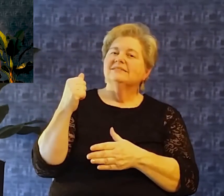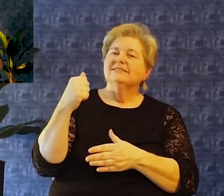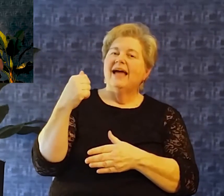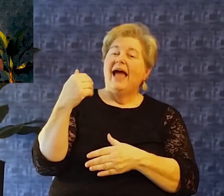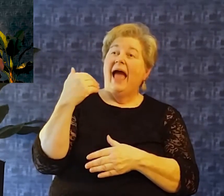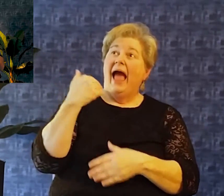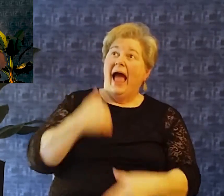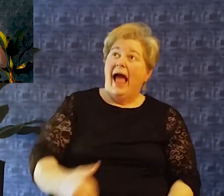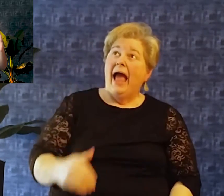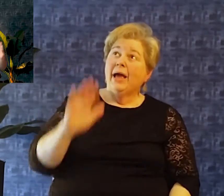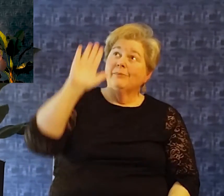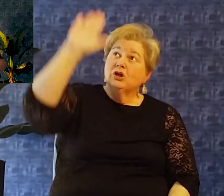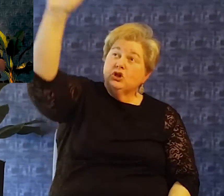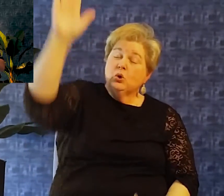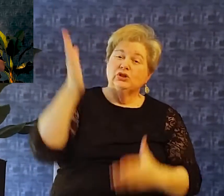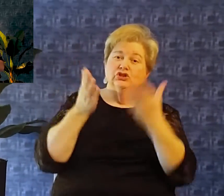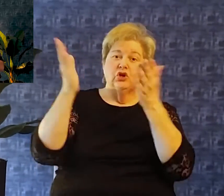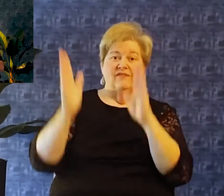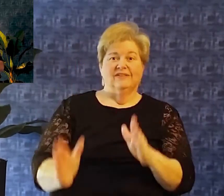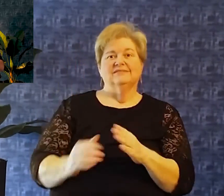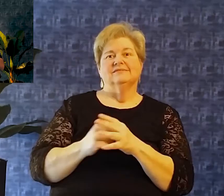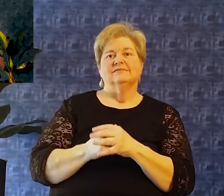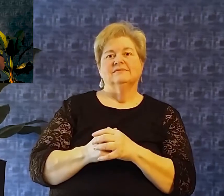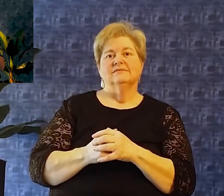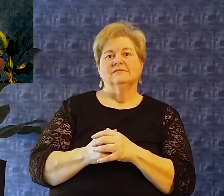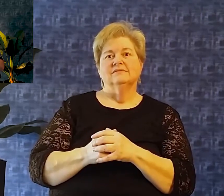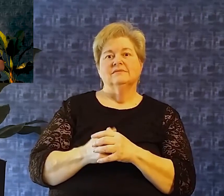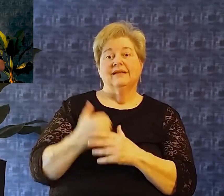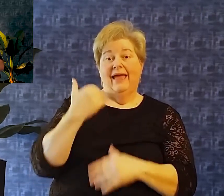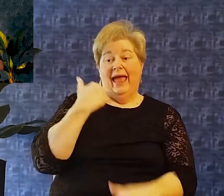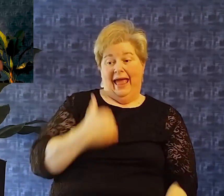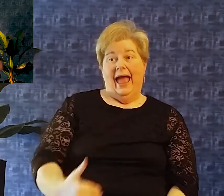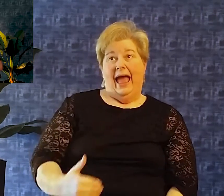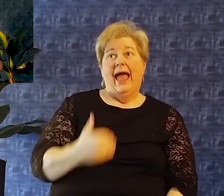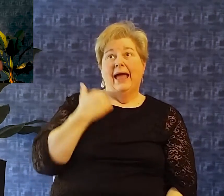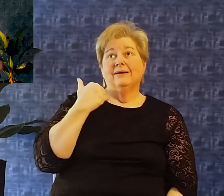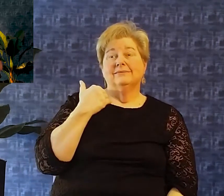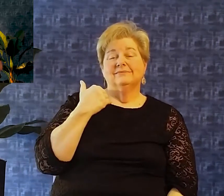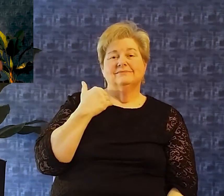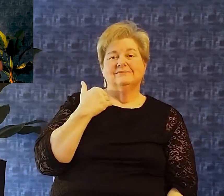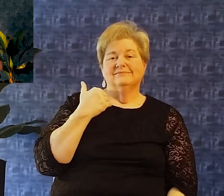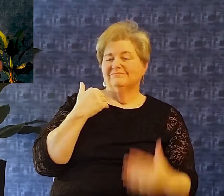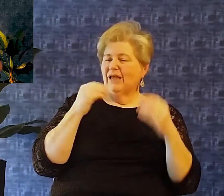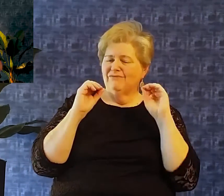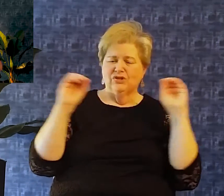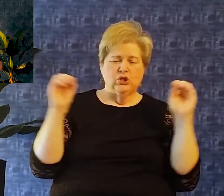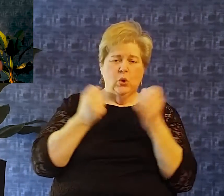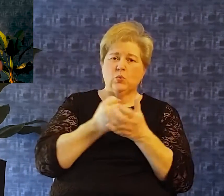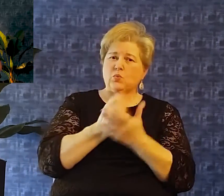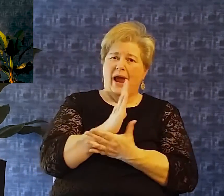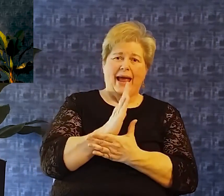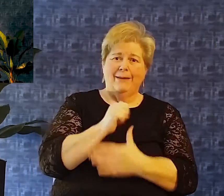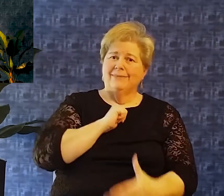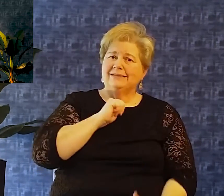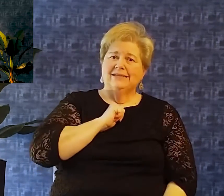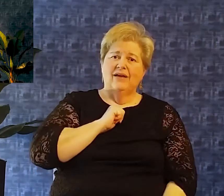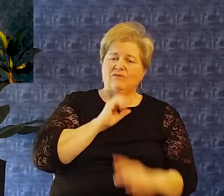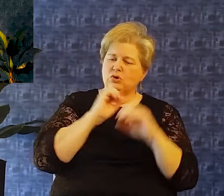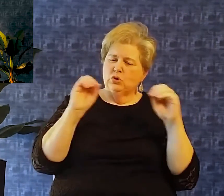I I don't have any rights of my own. I don't have any Power in and of myself David is saying I am the servant and